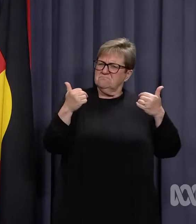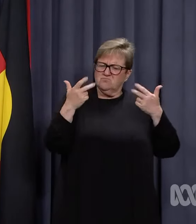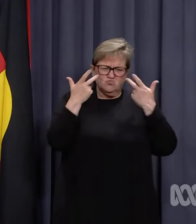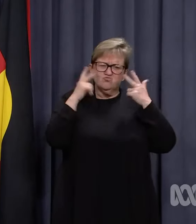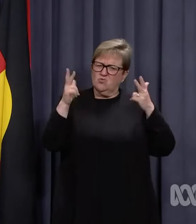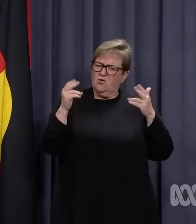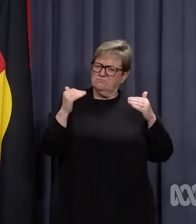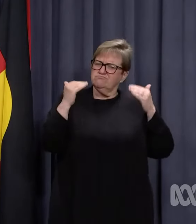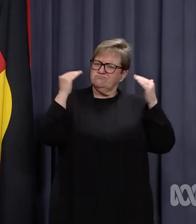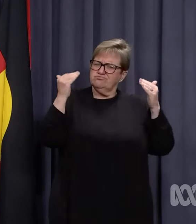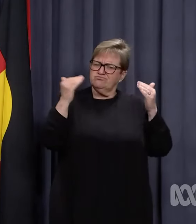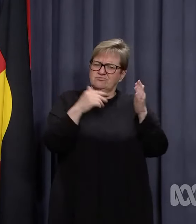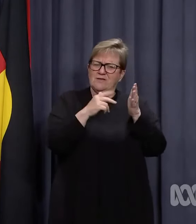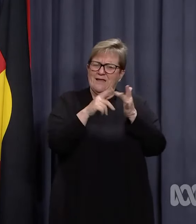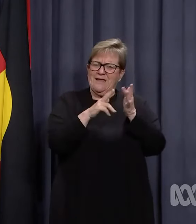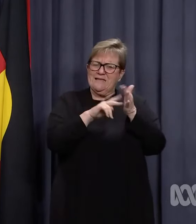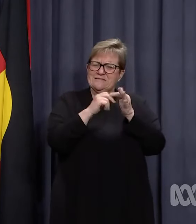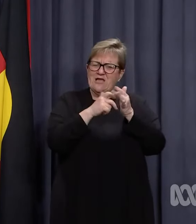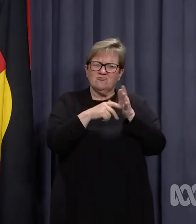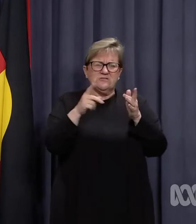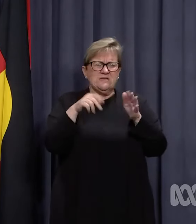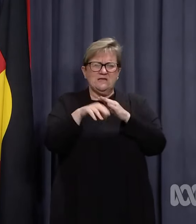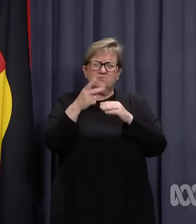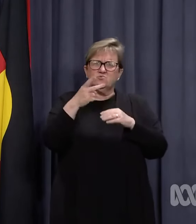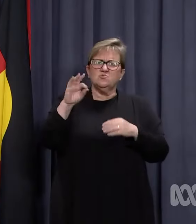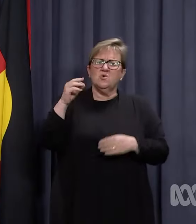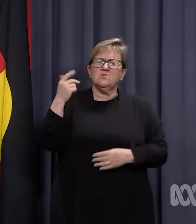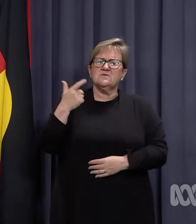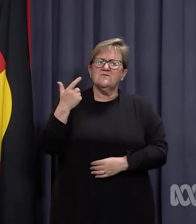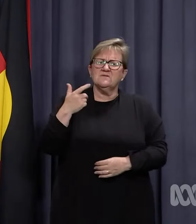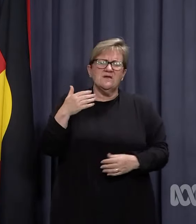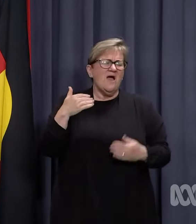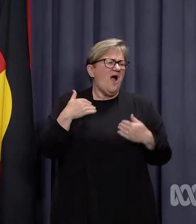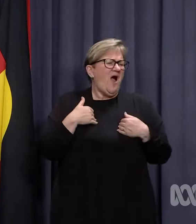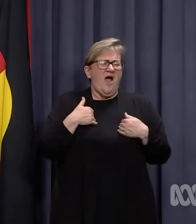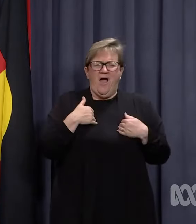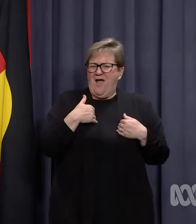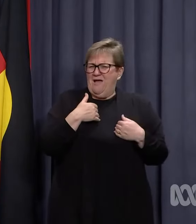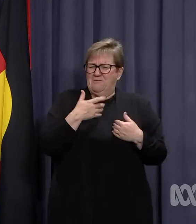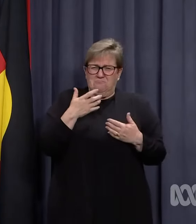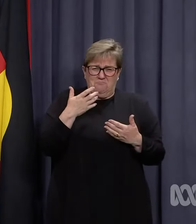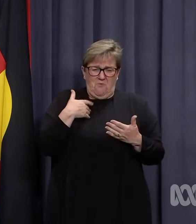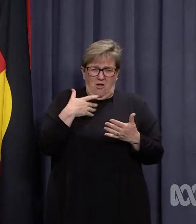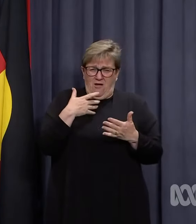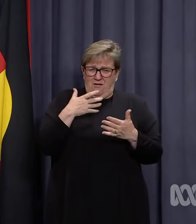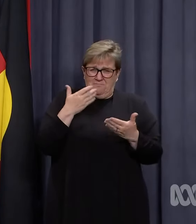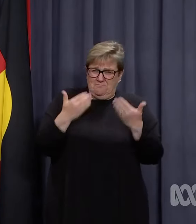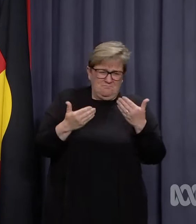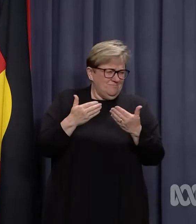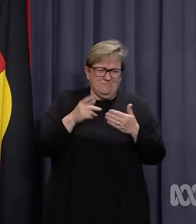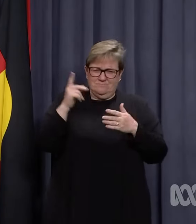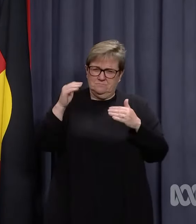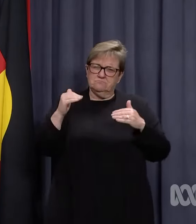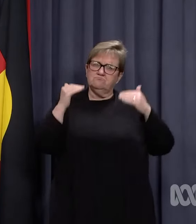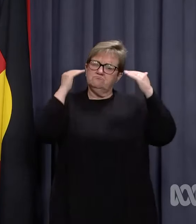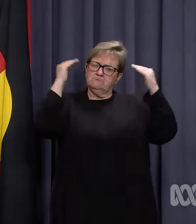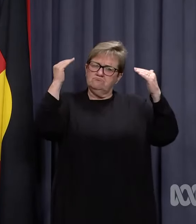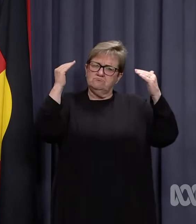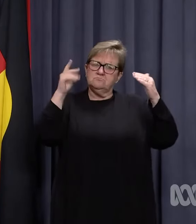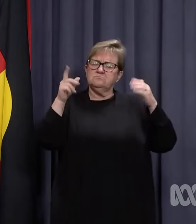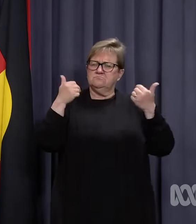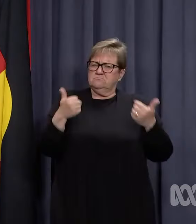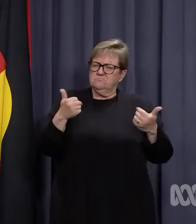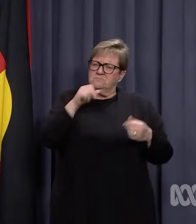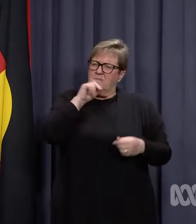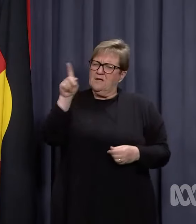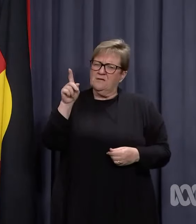that since he became Premier in 2017. I have no questions about the standard of the Premier's integrity